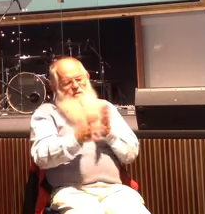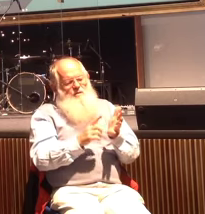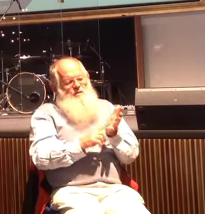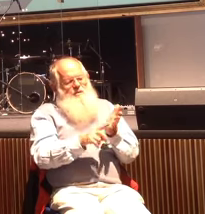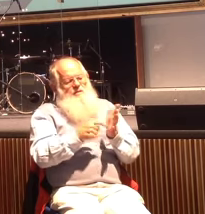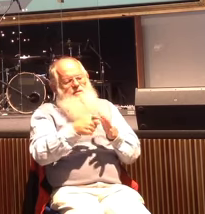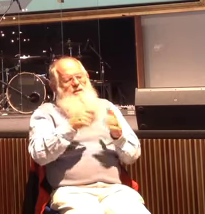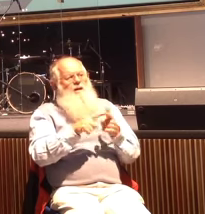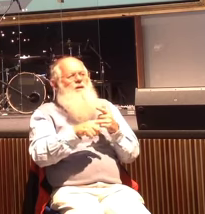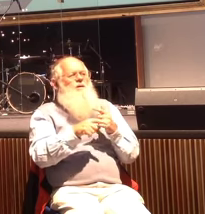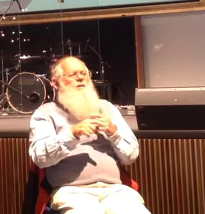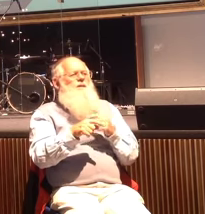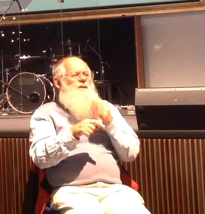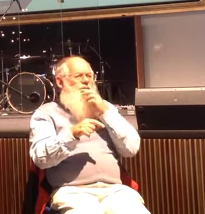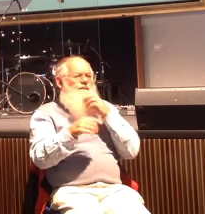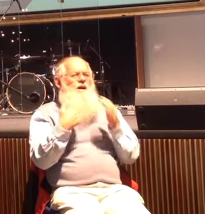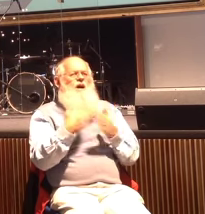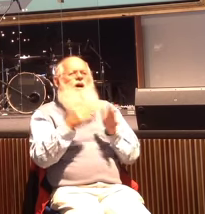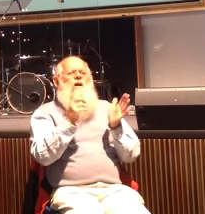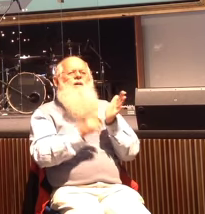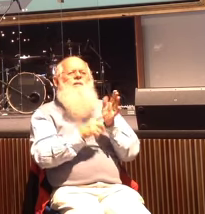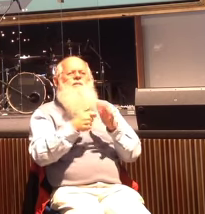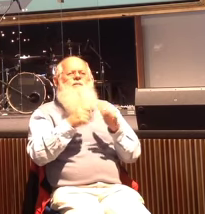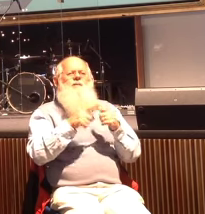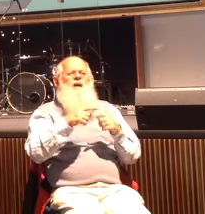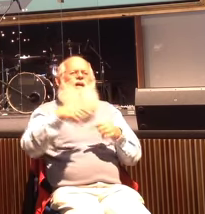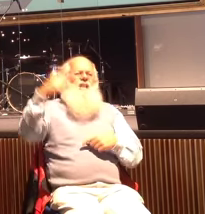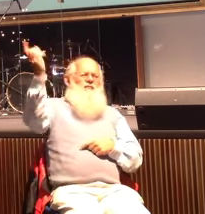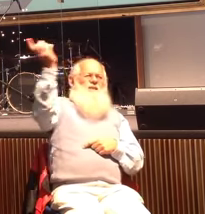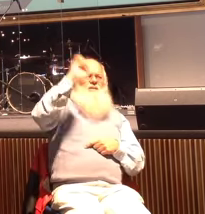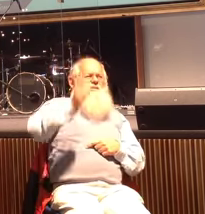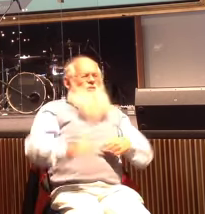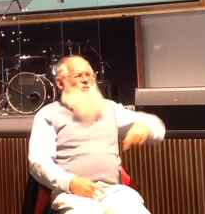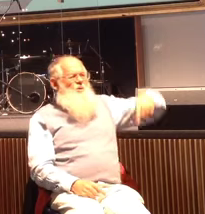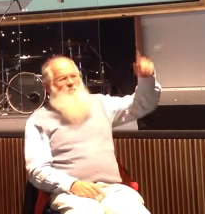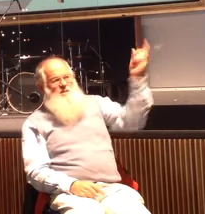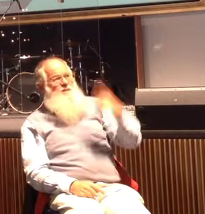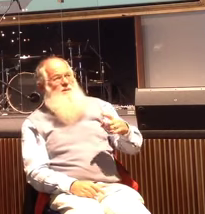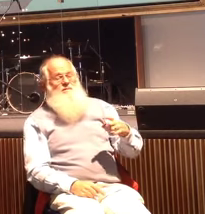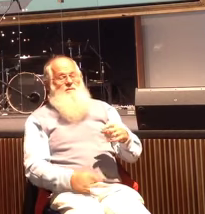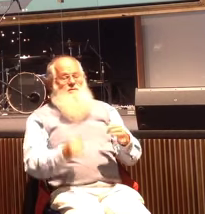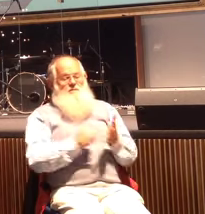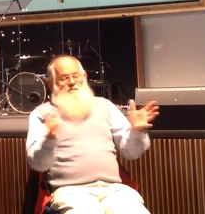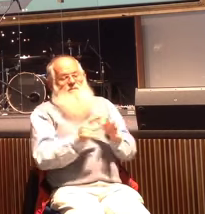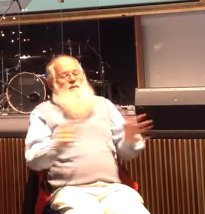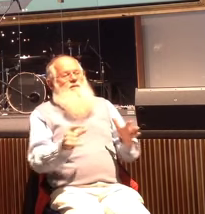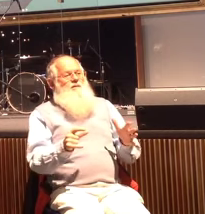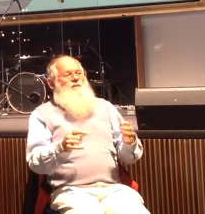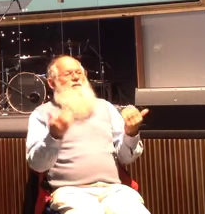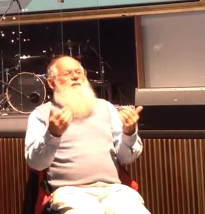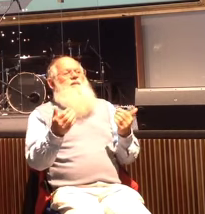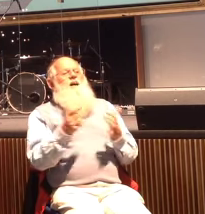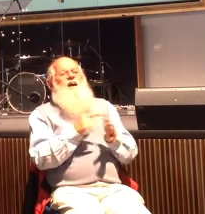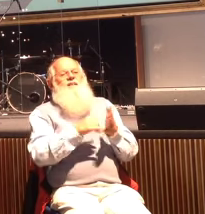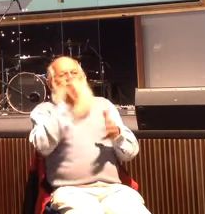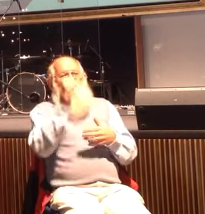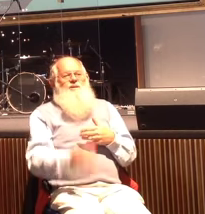when they're on the lake, this storm comes out of nowhere. Now, as a person, I was always